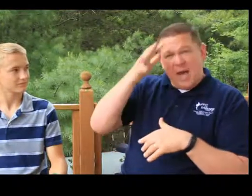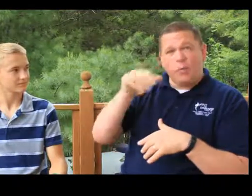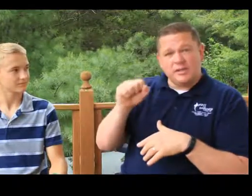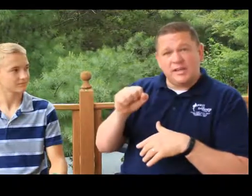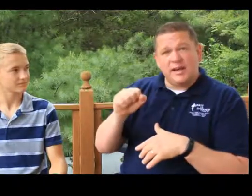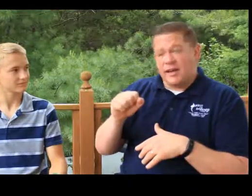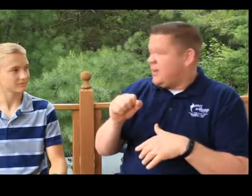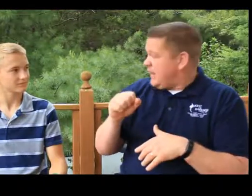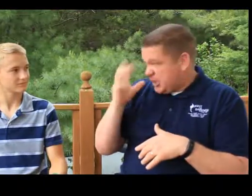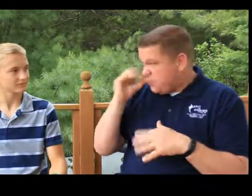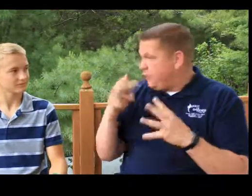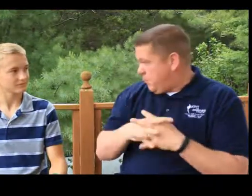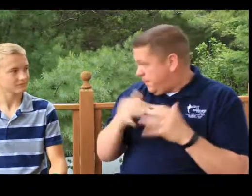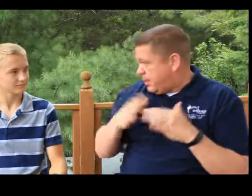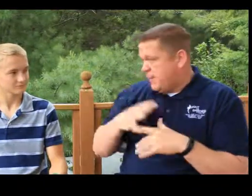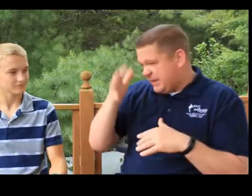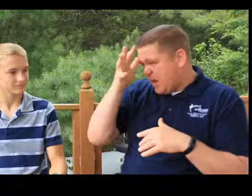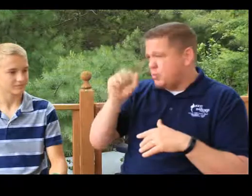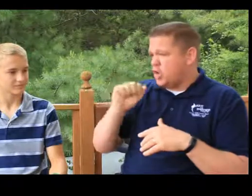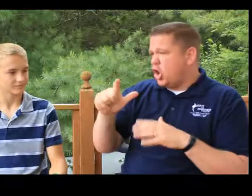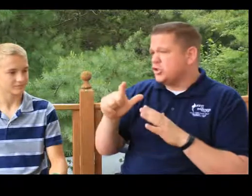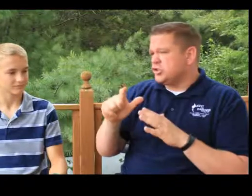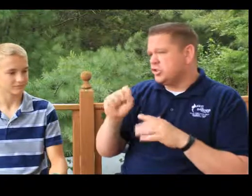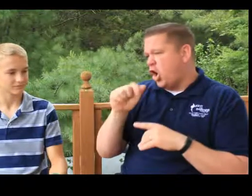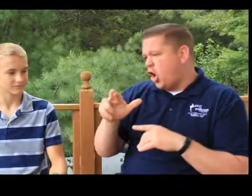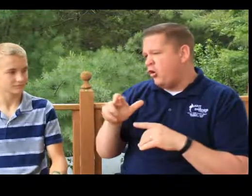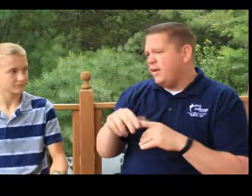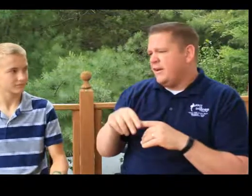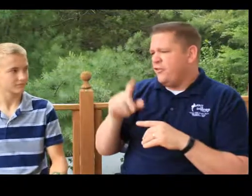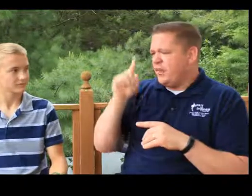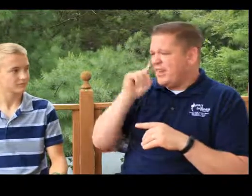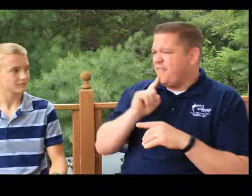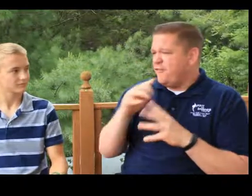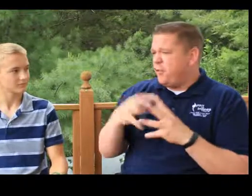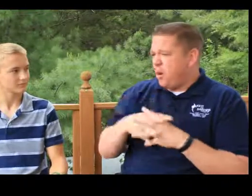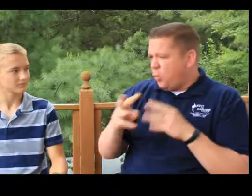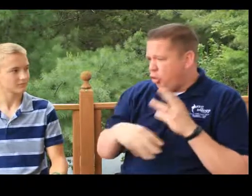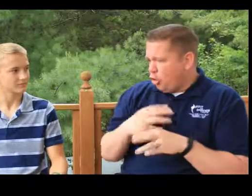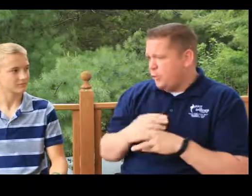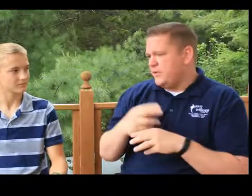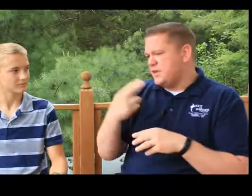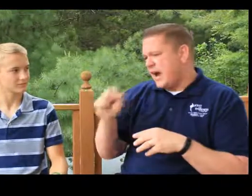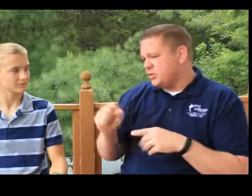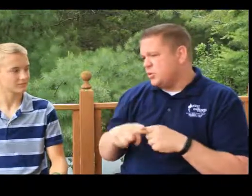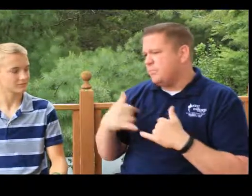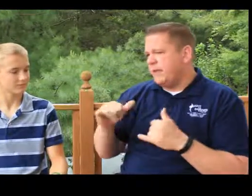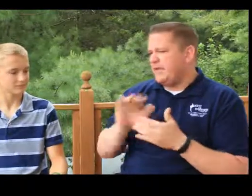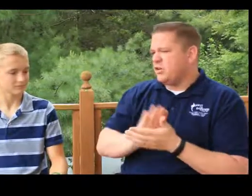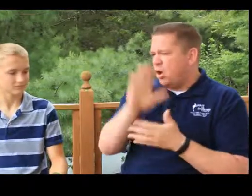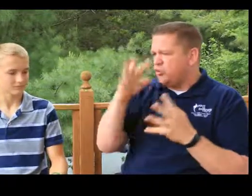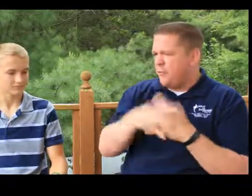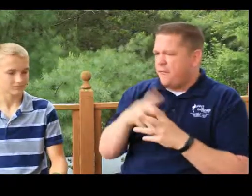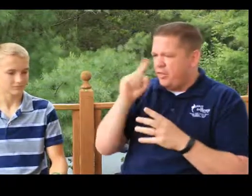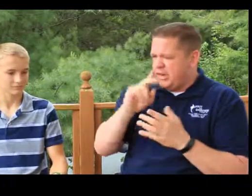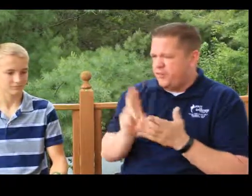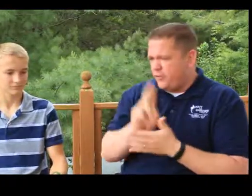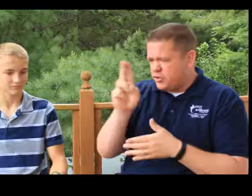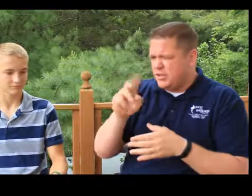was an expert football player. My dad was an all-star for the deaf football world when he was in high school and played even college football for the deaf university